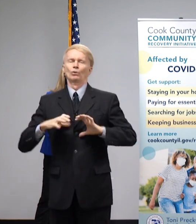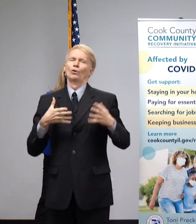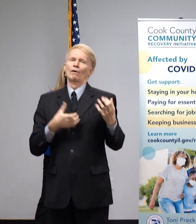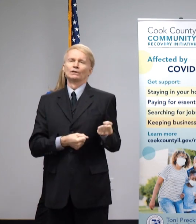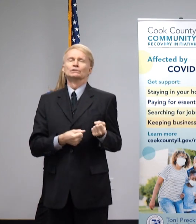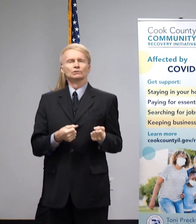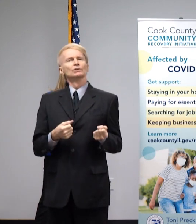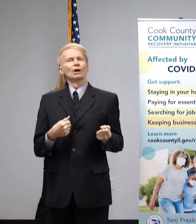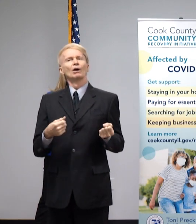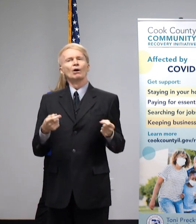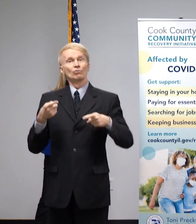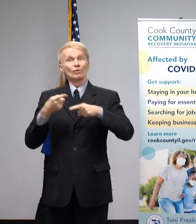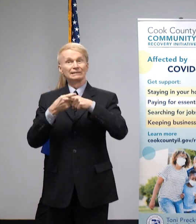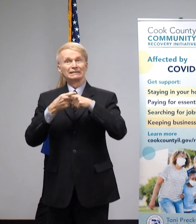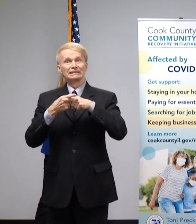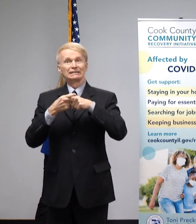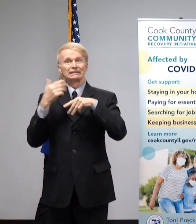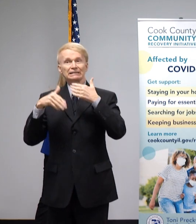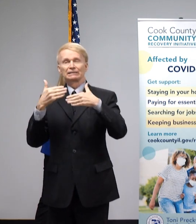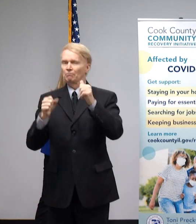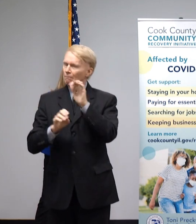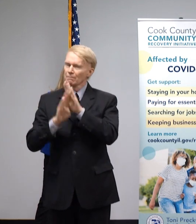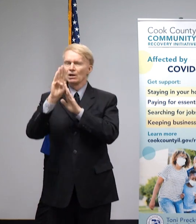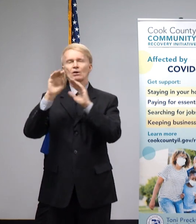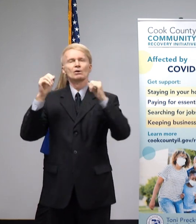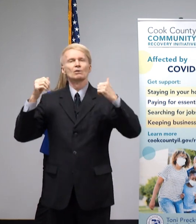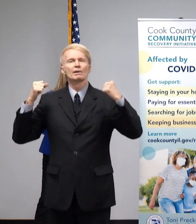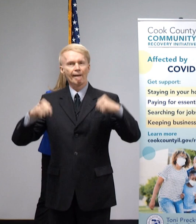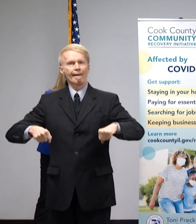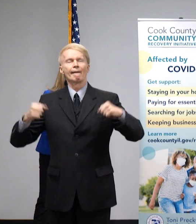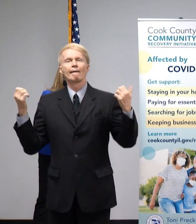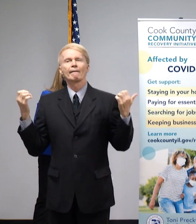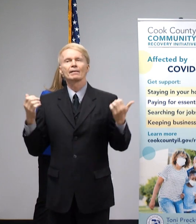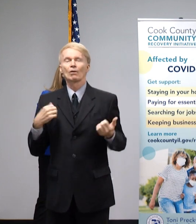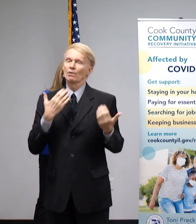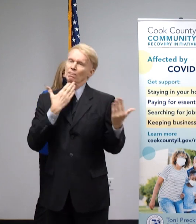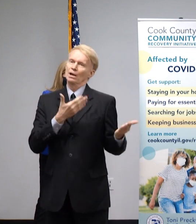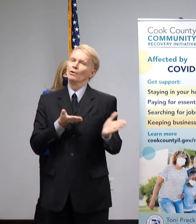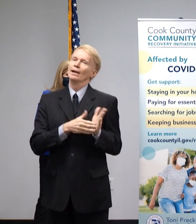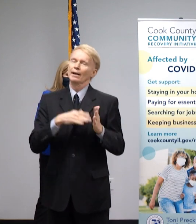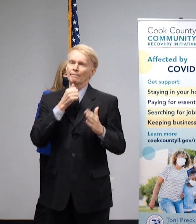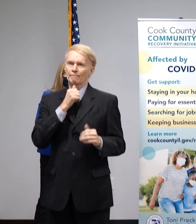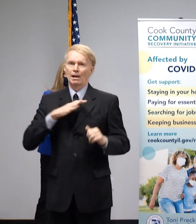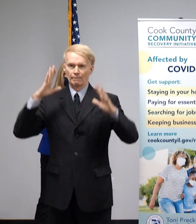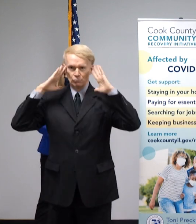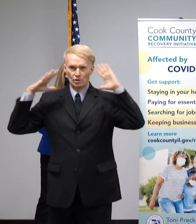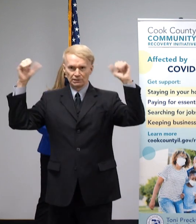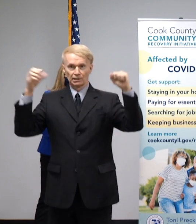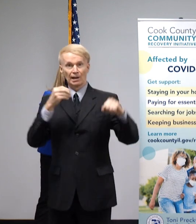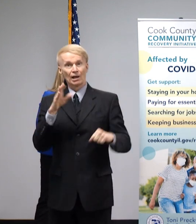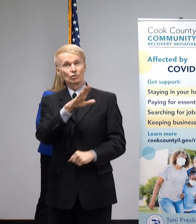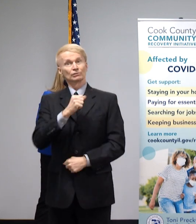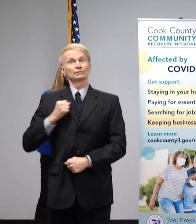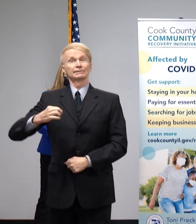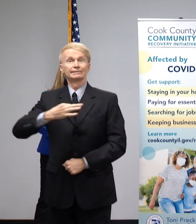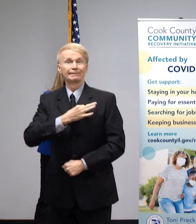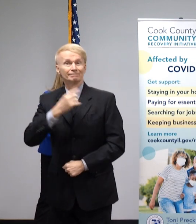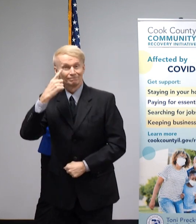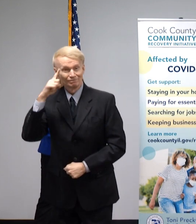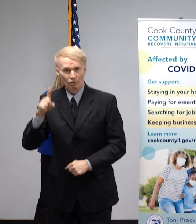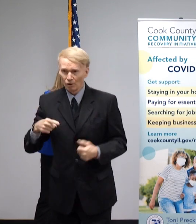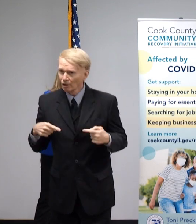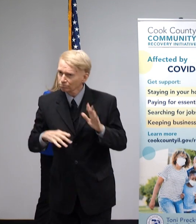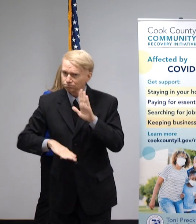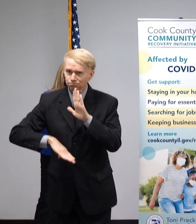indeed get through this crisis and emerge even stronger. So again, thank you, Madam President, and the rest of your administration for launching this